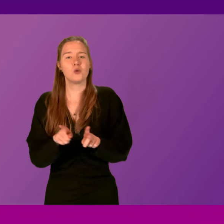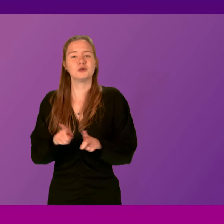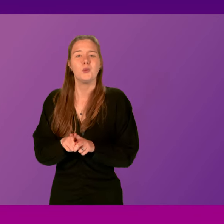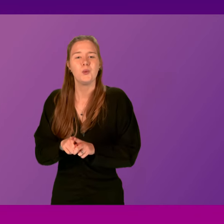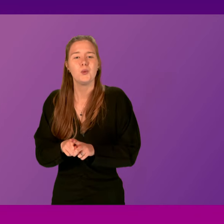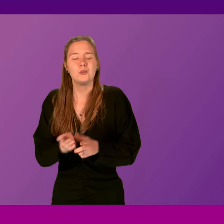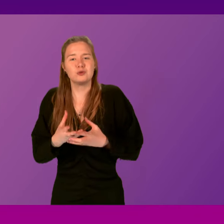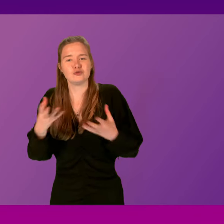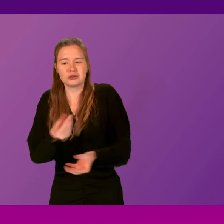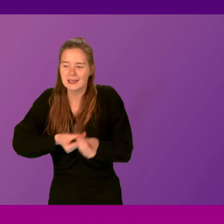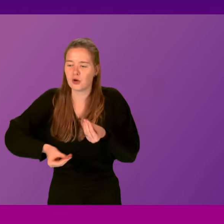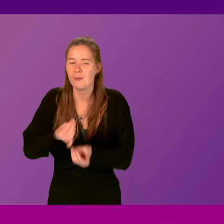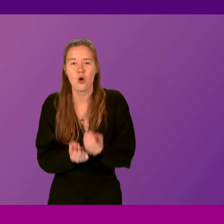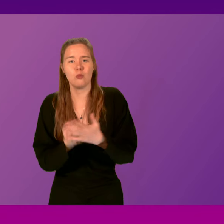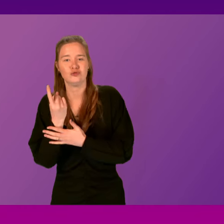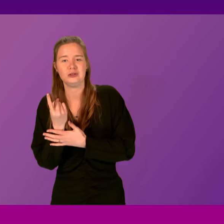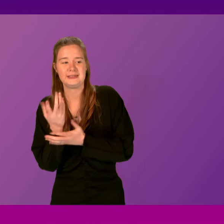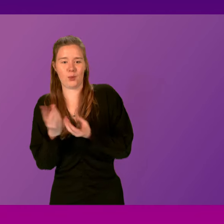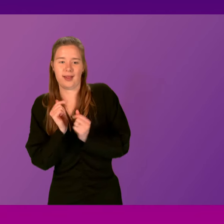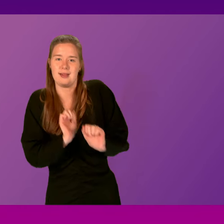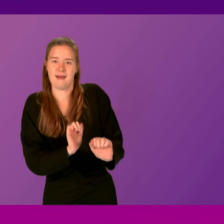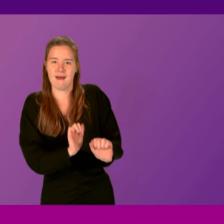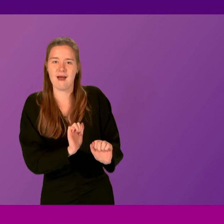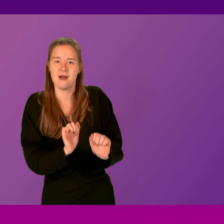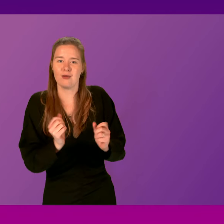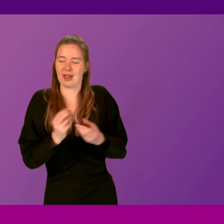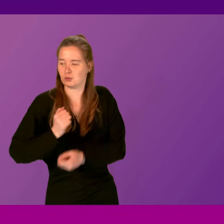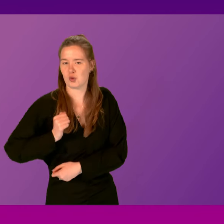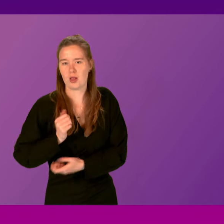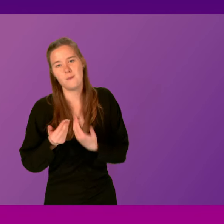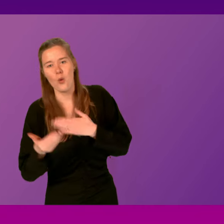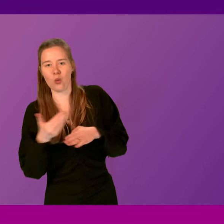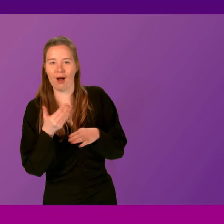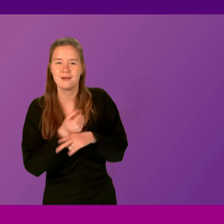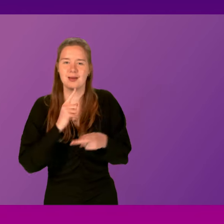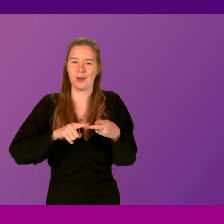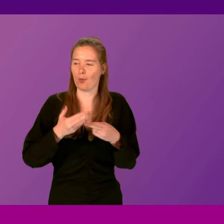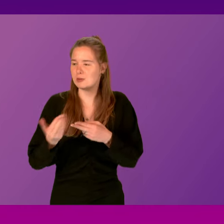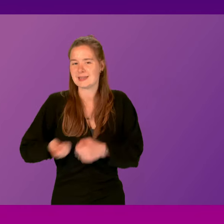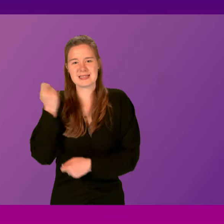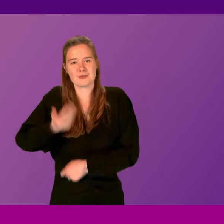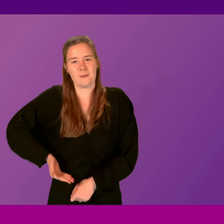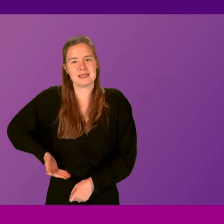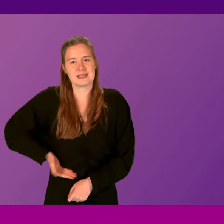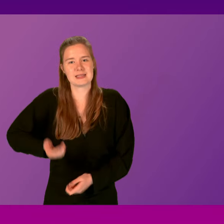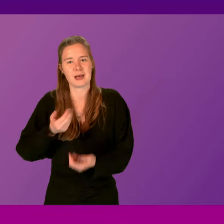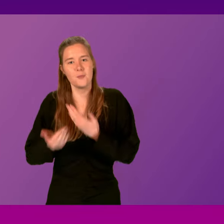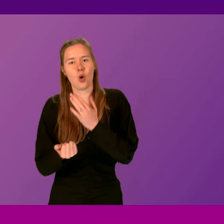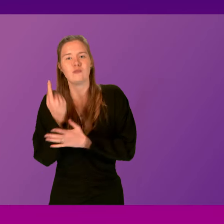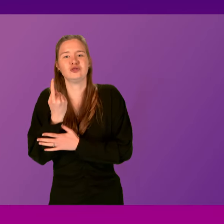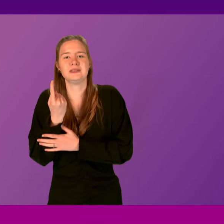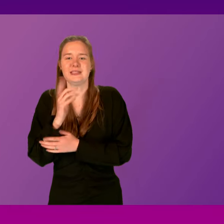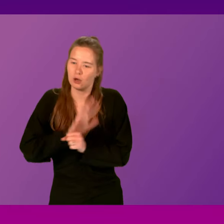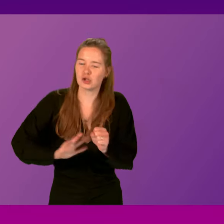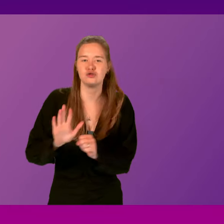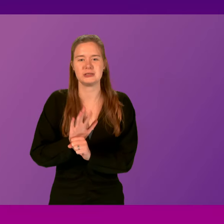where the huge economic opportunity lies for Scotland. More jobs, more successful businesses and greater opportunity for the country.